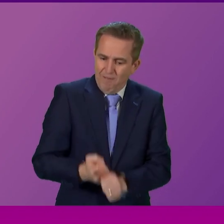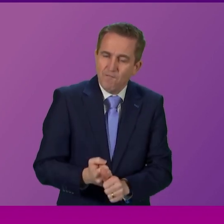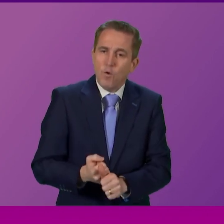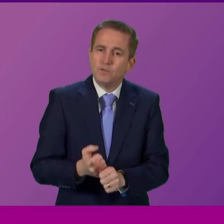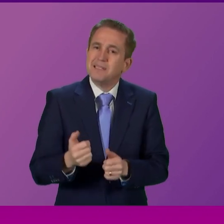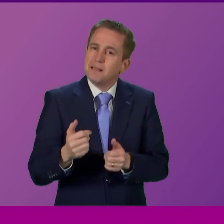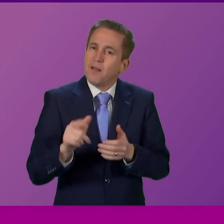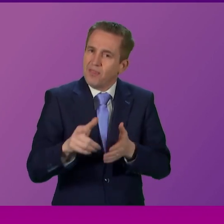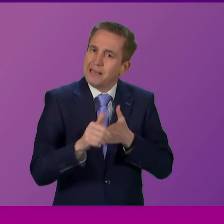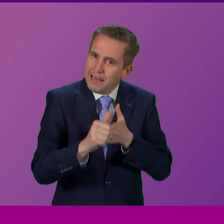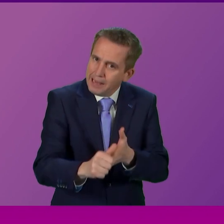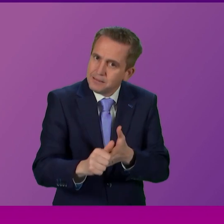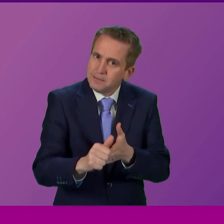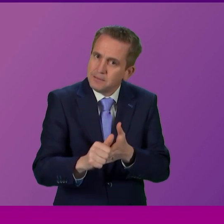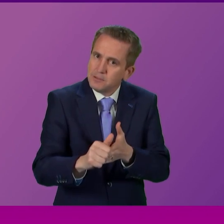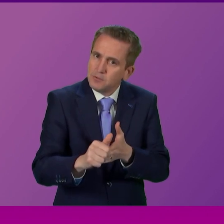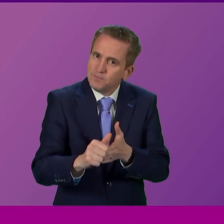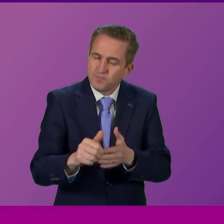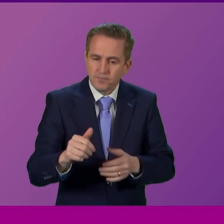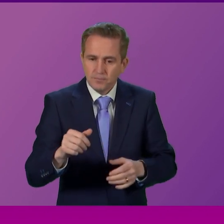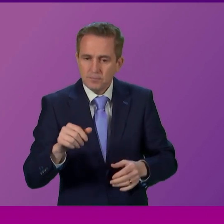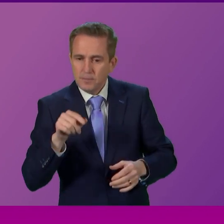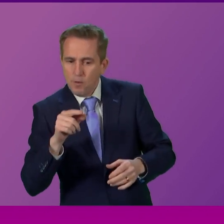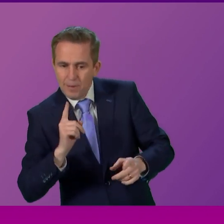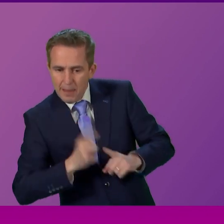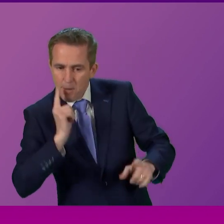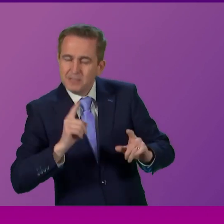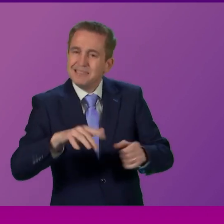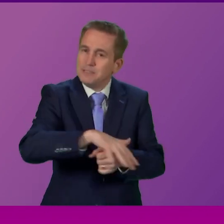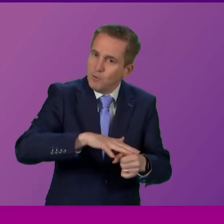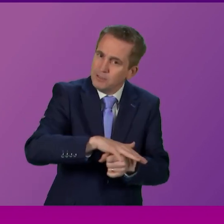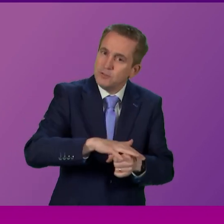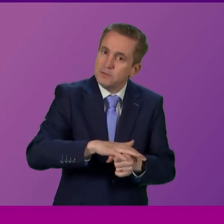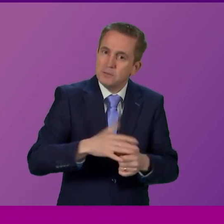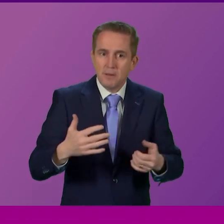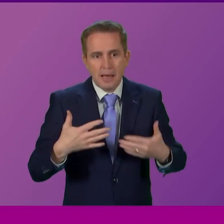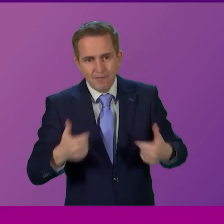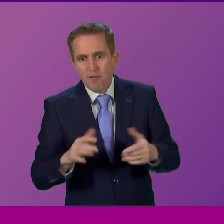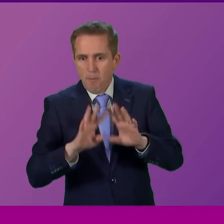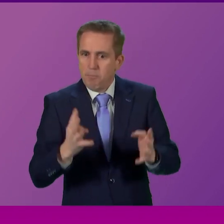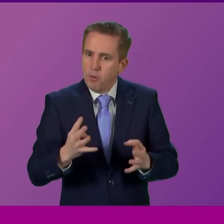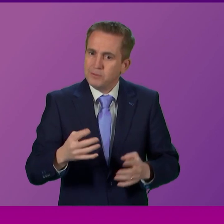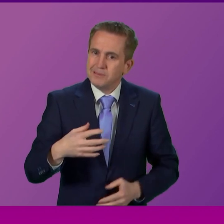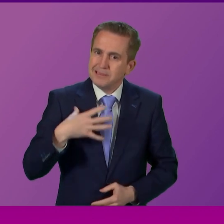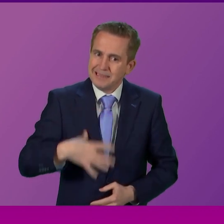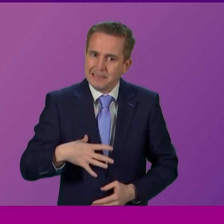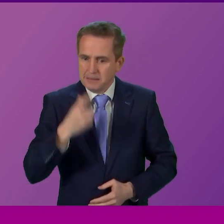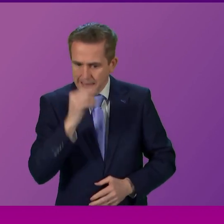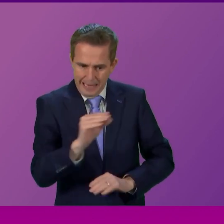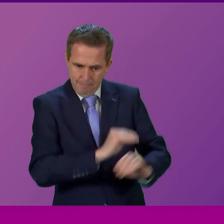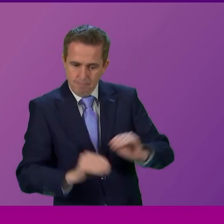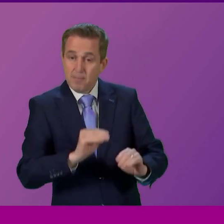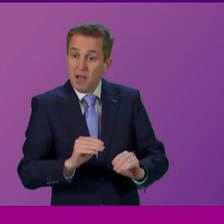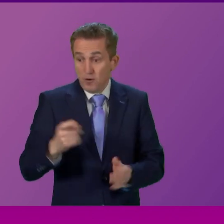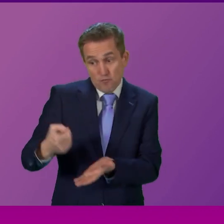particularly in these emergency type situations should health boards require it but I should say and as Rachel